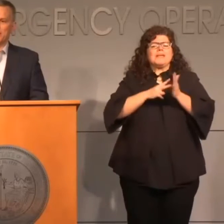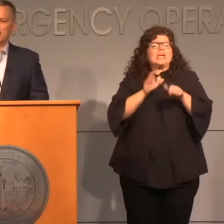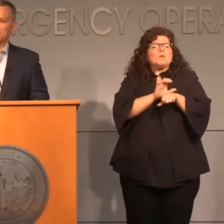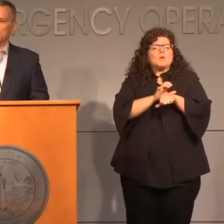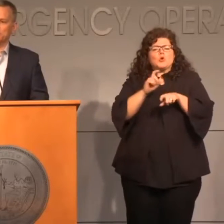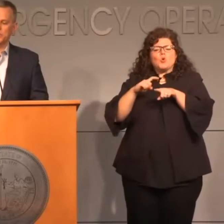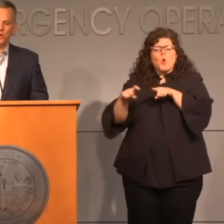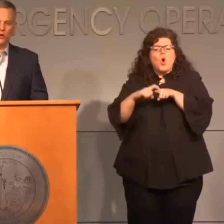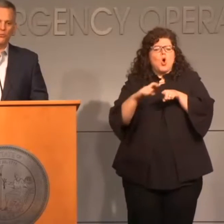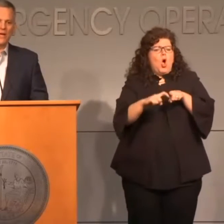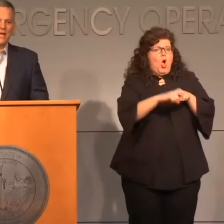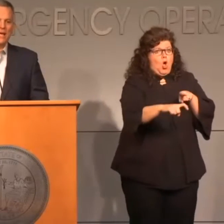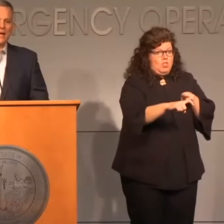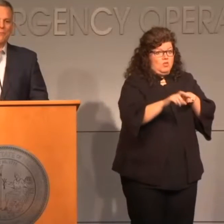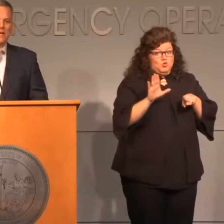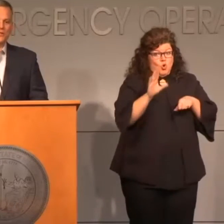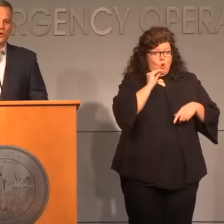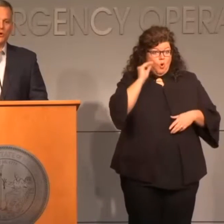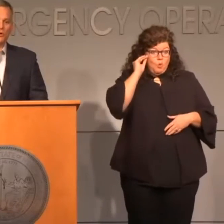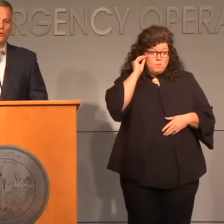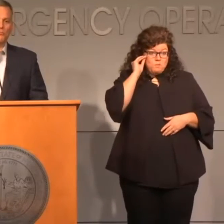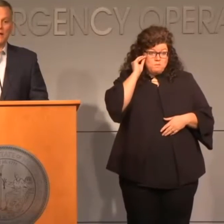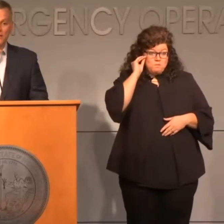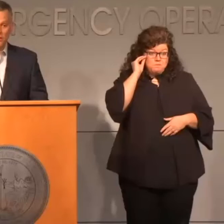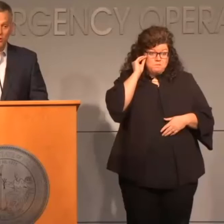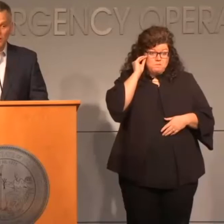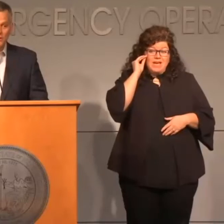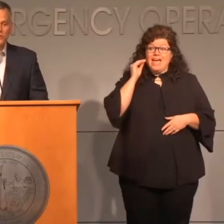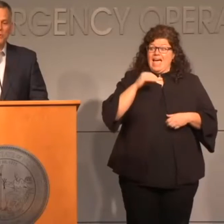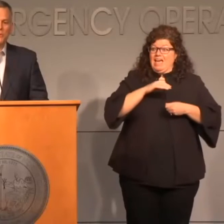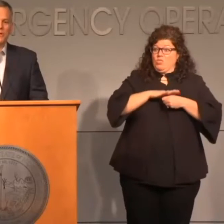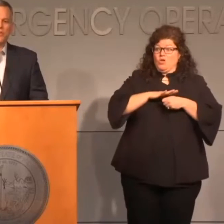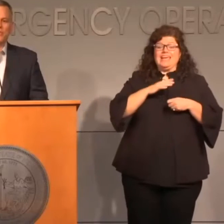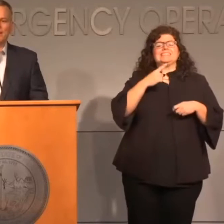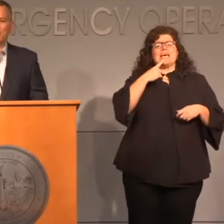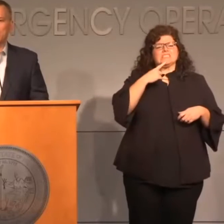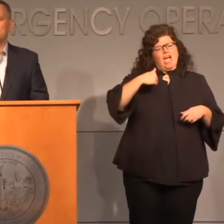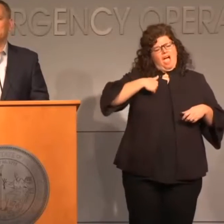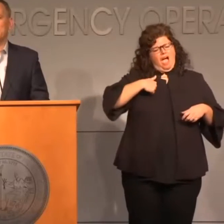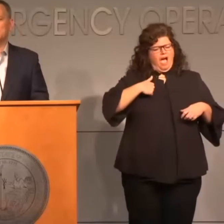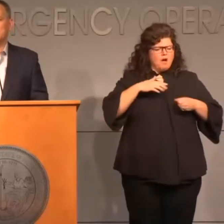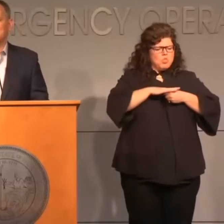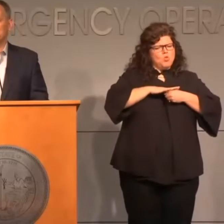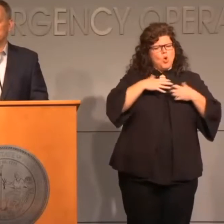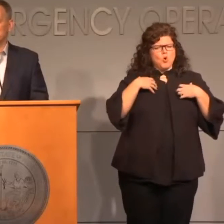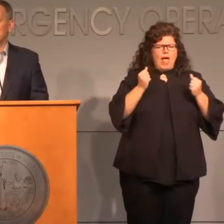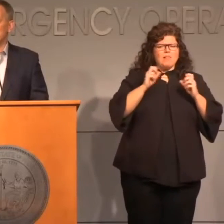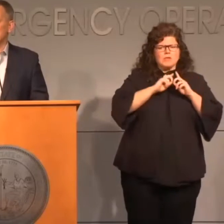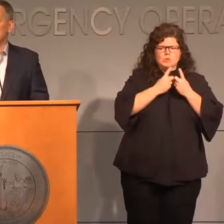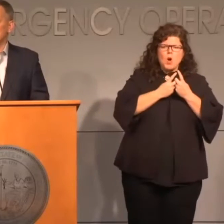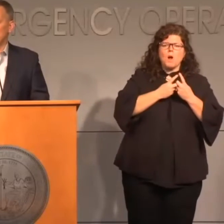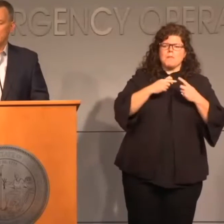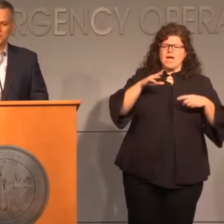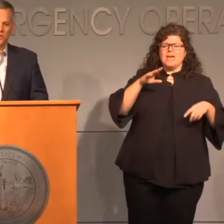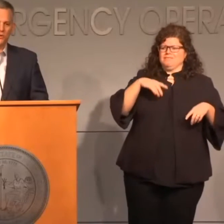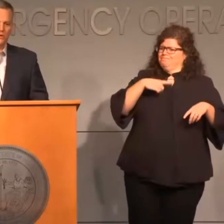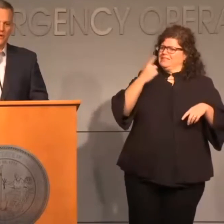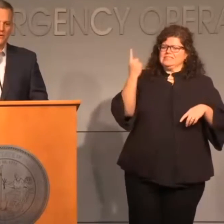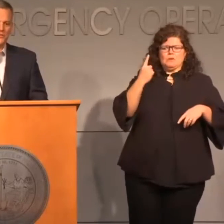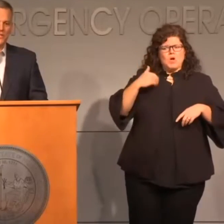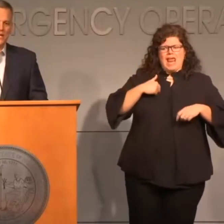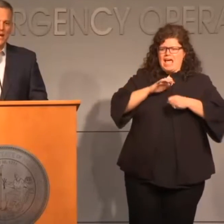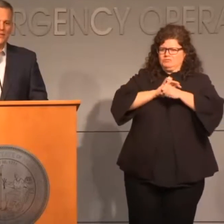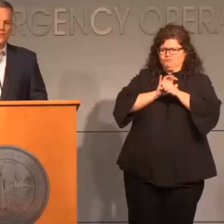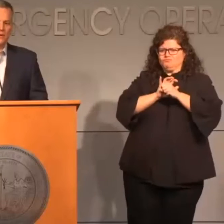people are getting calls at home and being told by the local health department that they have come into contact with someone who has the